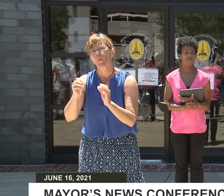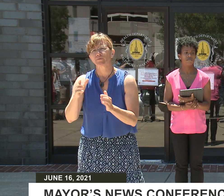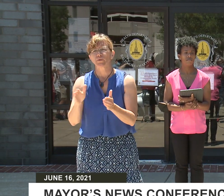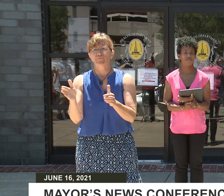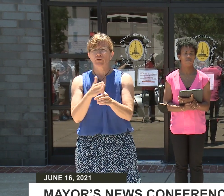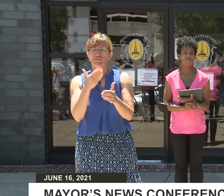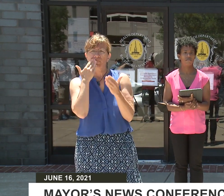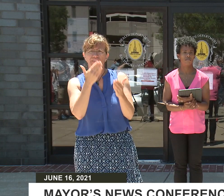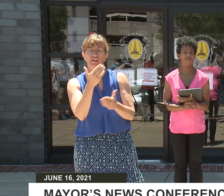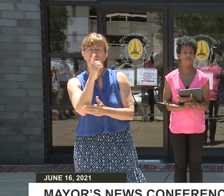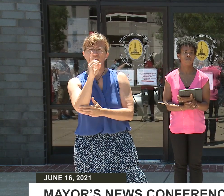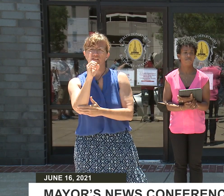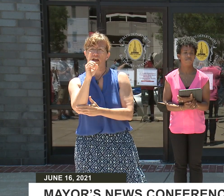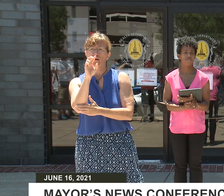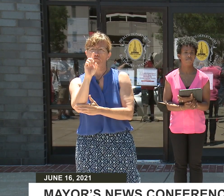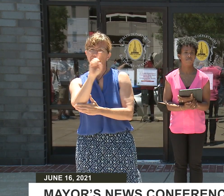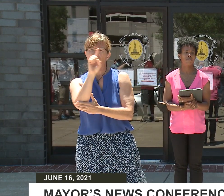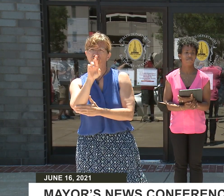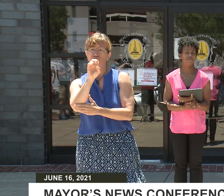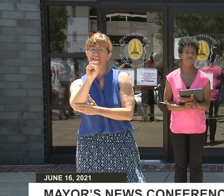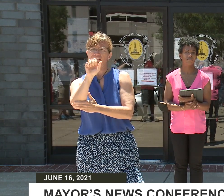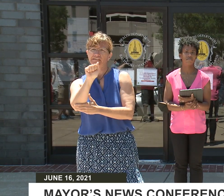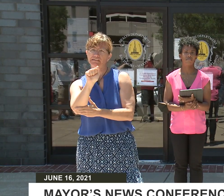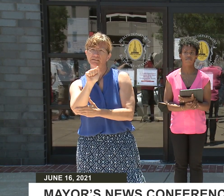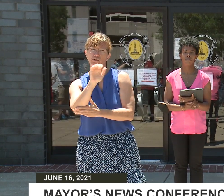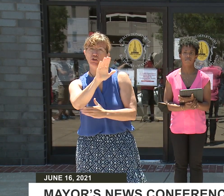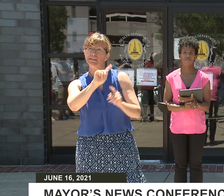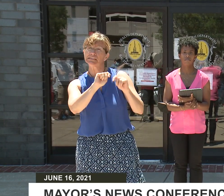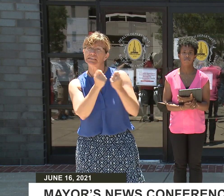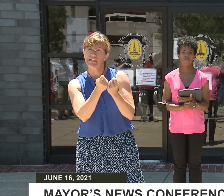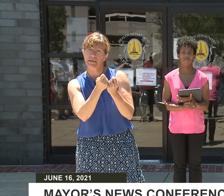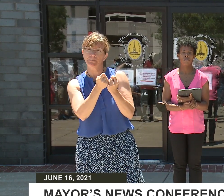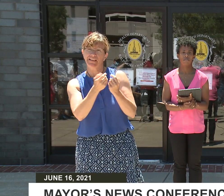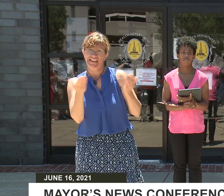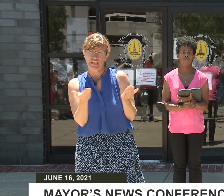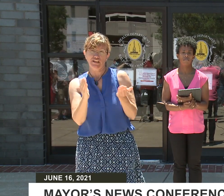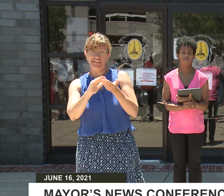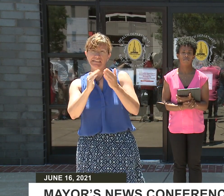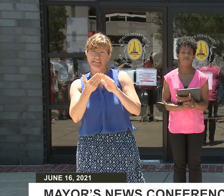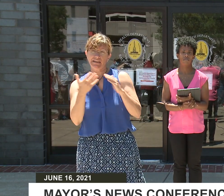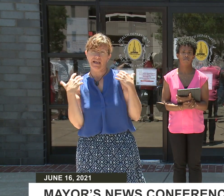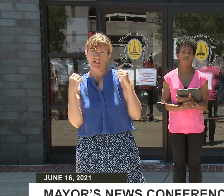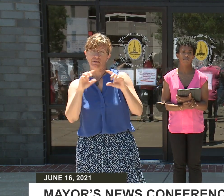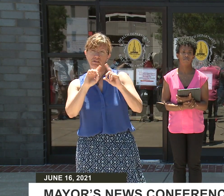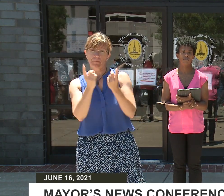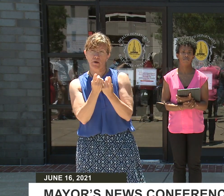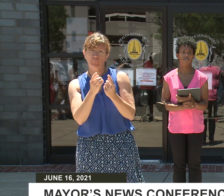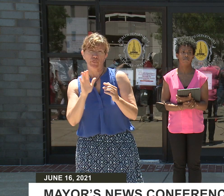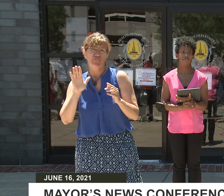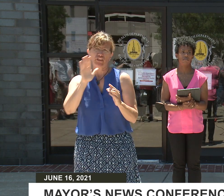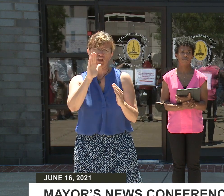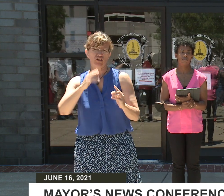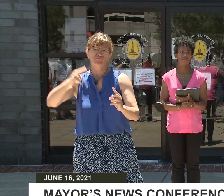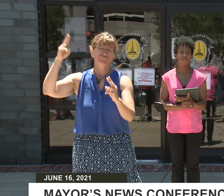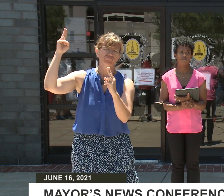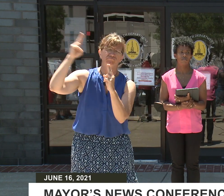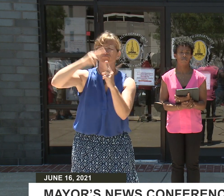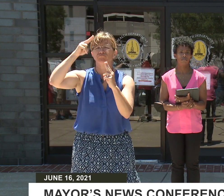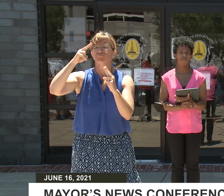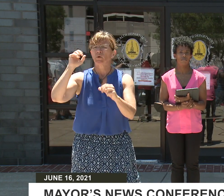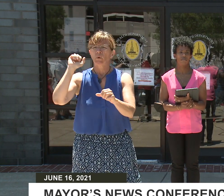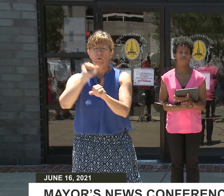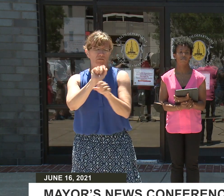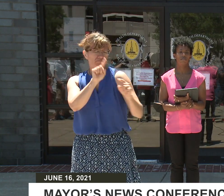acknowledge the entire team at the City Health Department for their outstanding work throughout the entire COVID